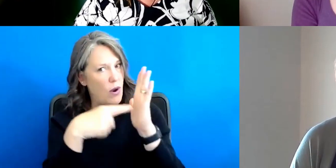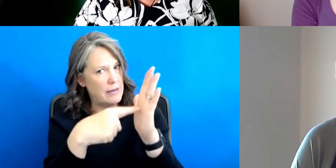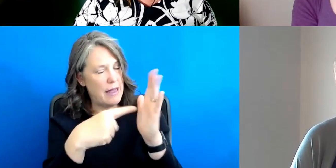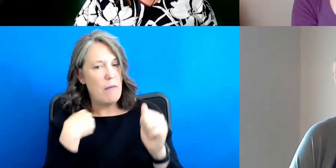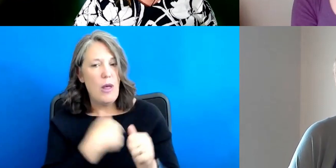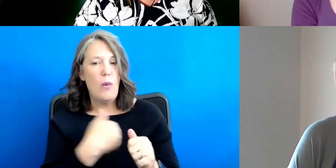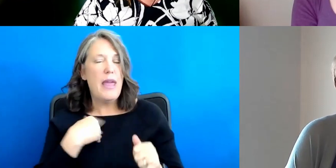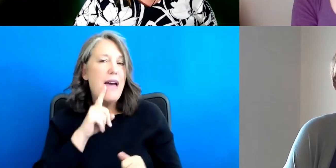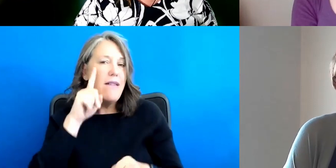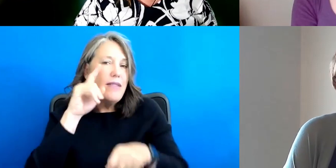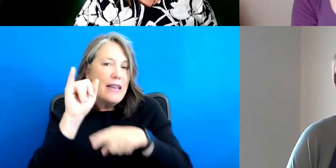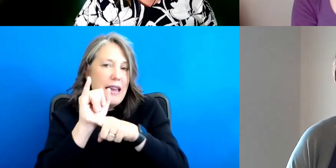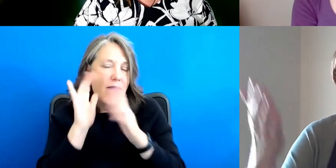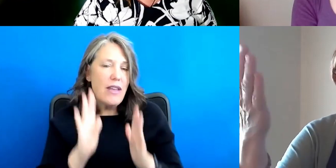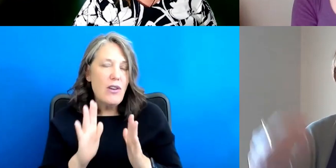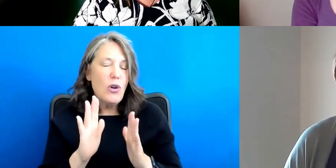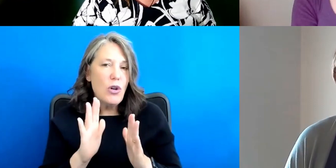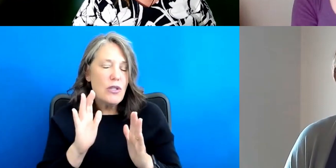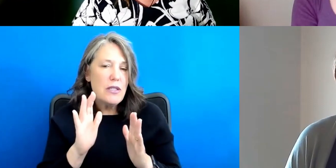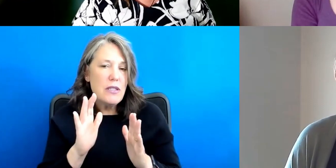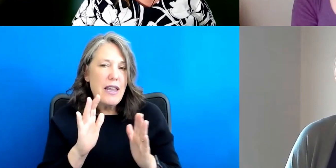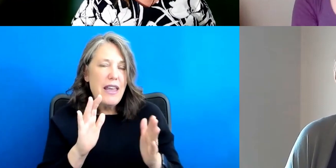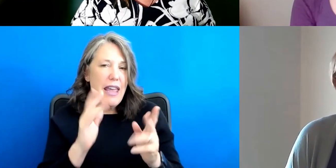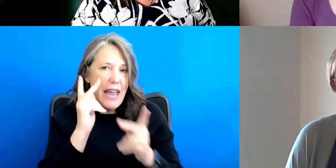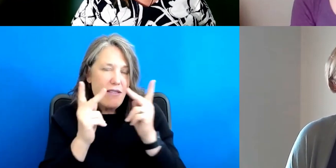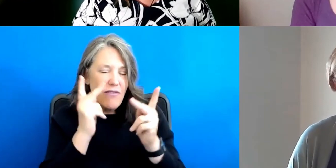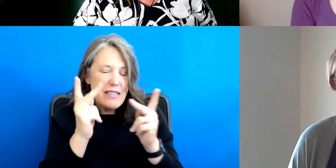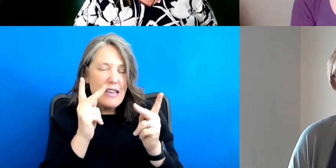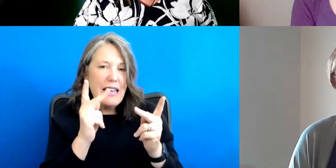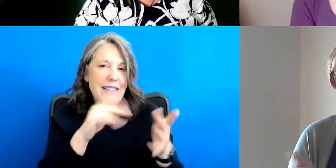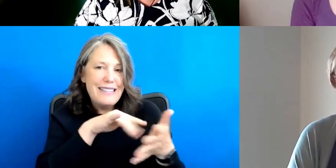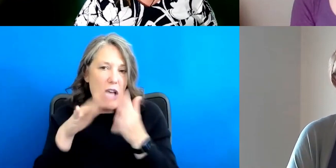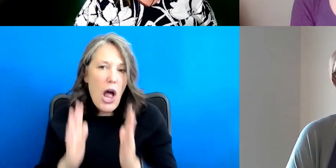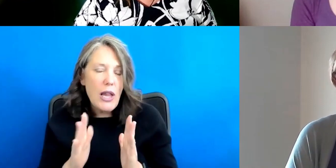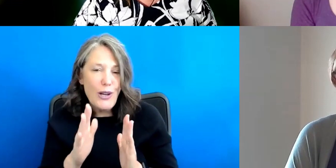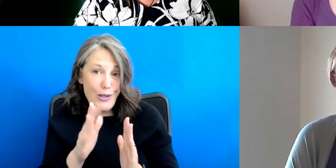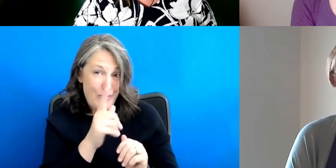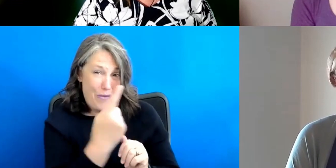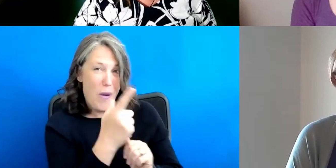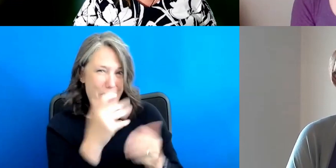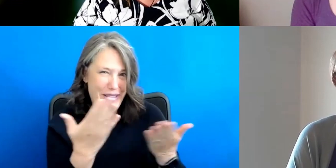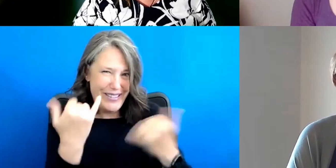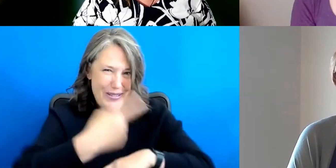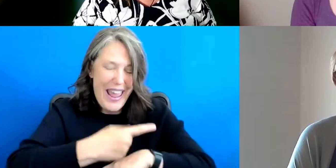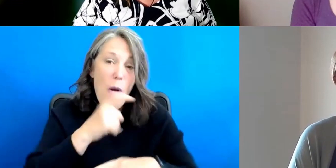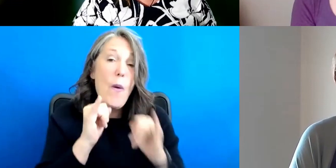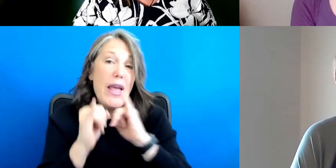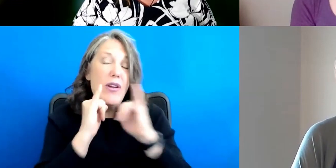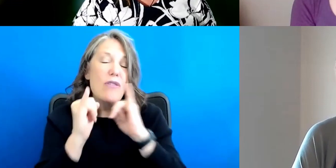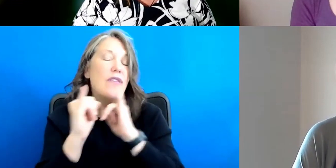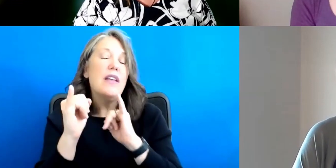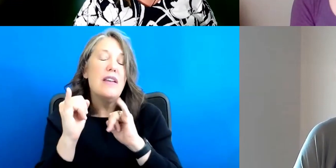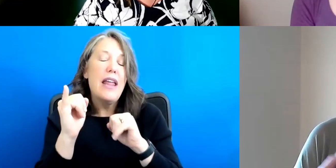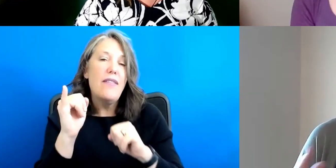we have deaf interns and scholars, one of whom is here today, uh, who had their interview at the U S embassy in